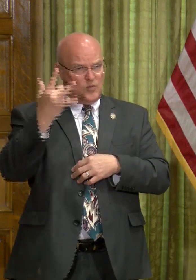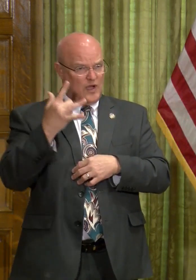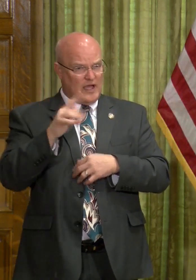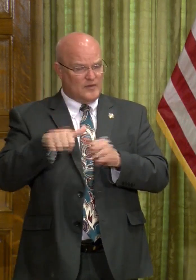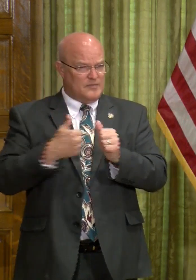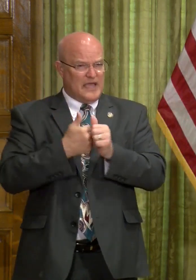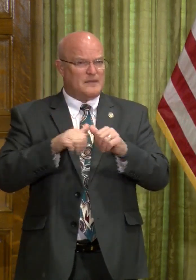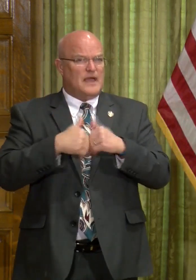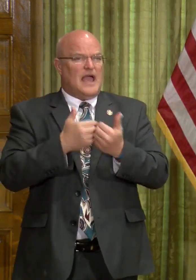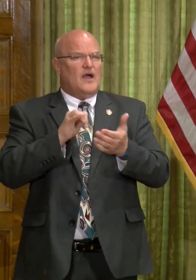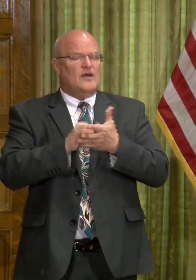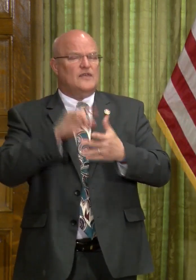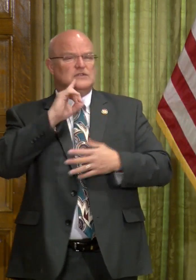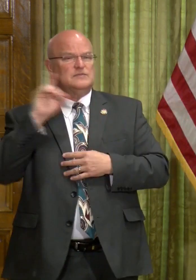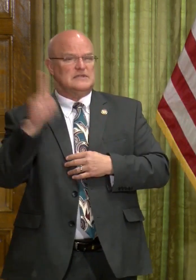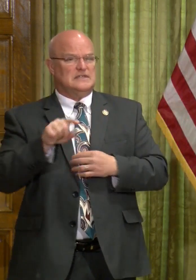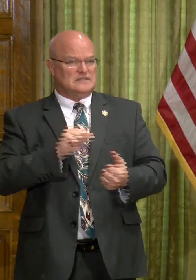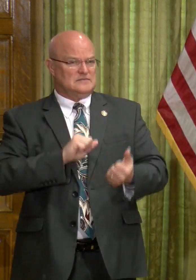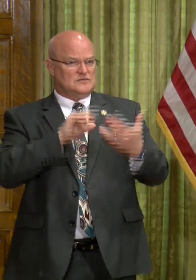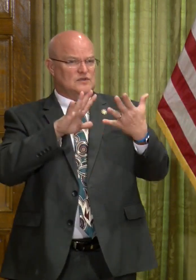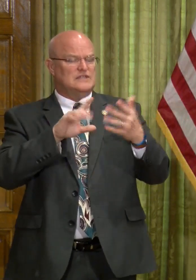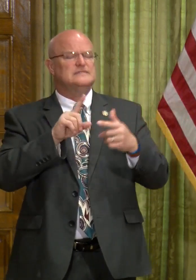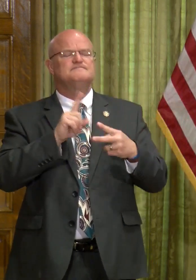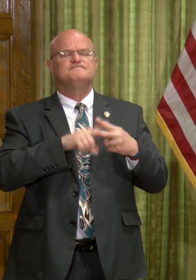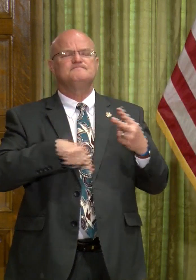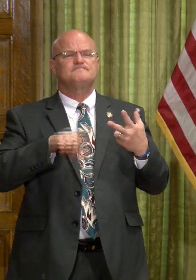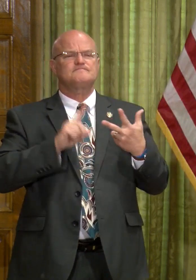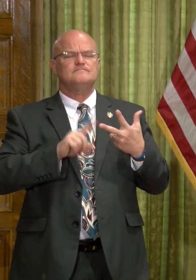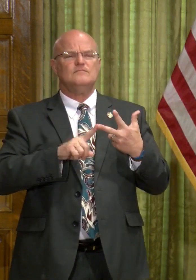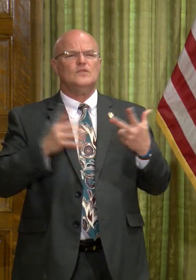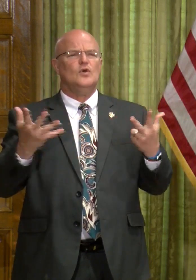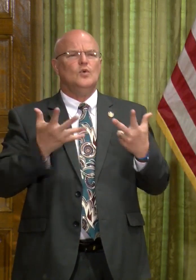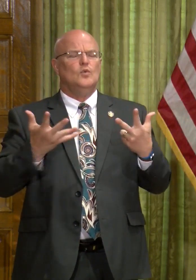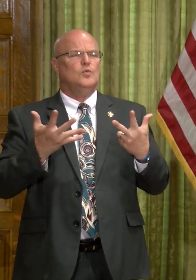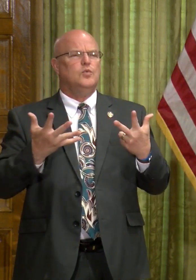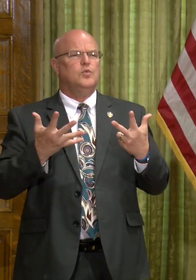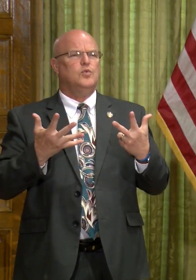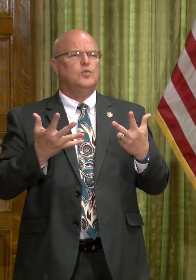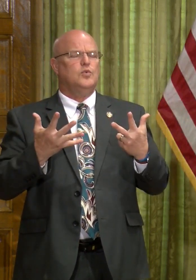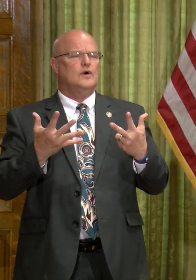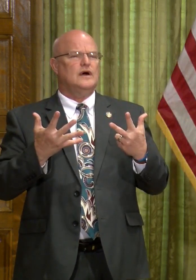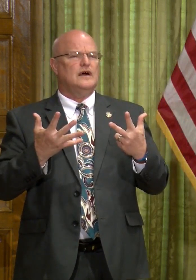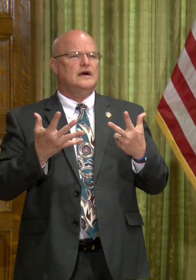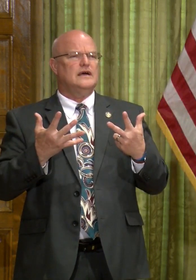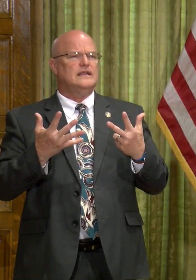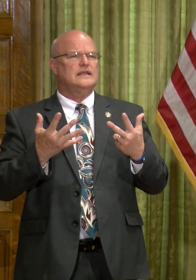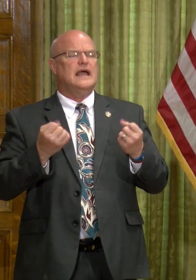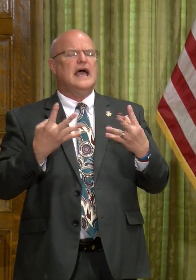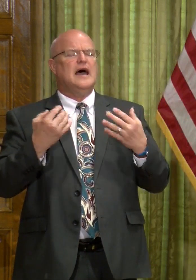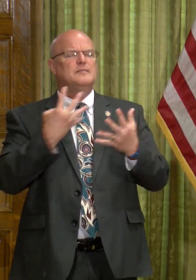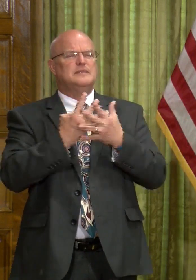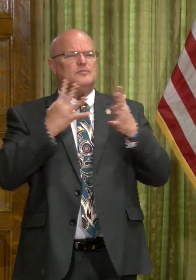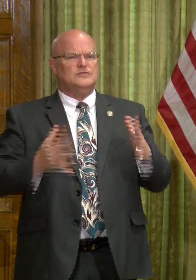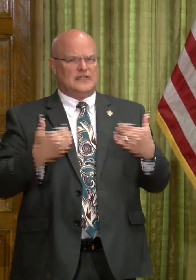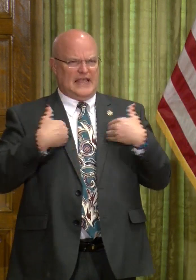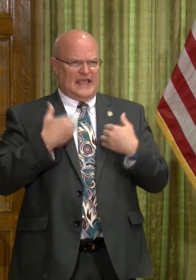backup. How are those issues being addressed? And lastly, what did the CDC do there? How many inmates did they pass?